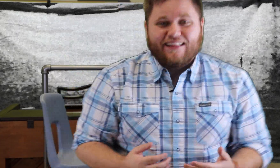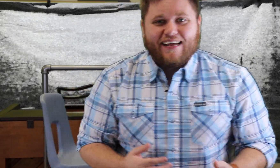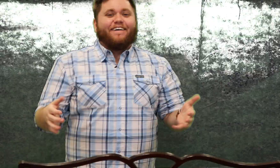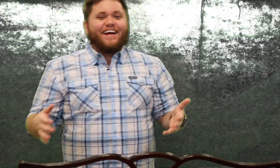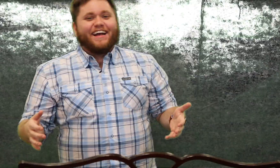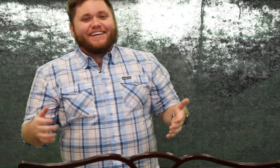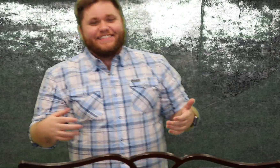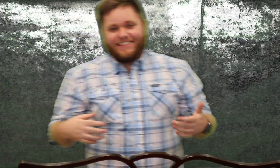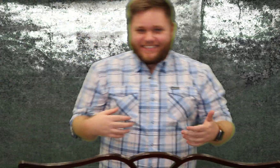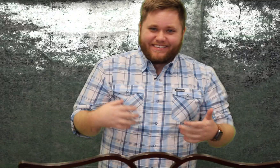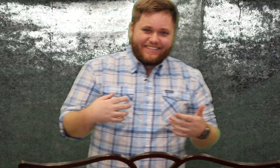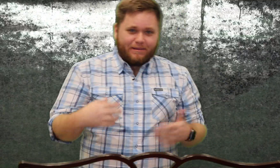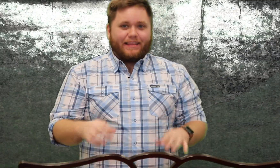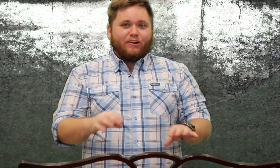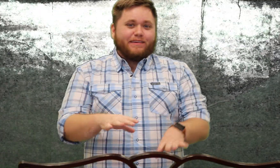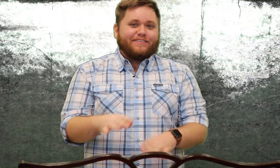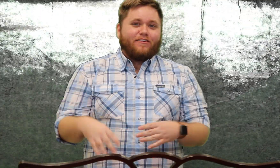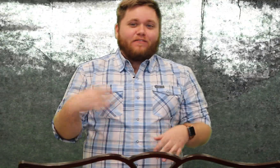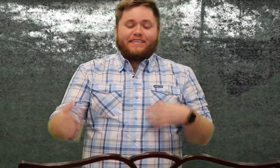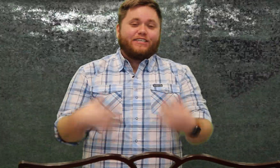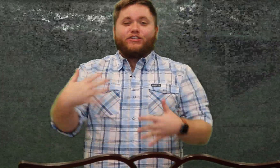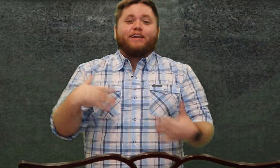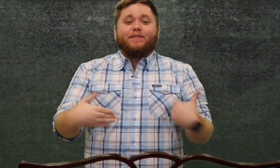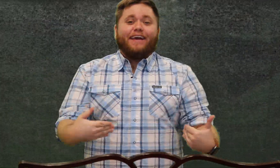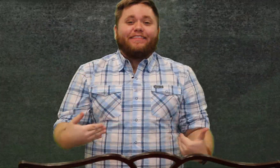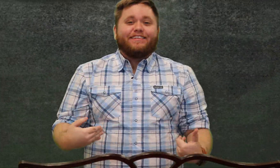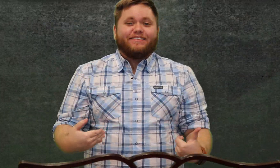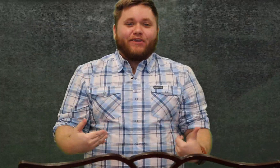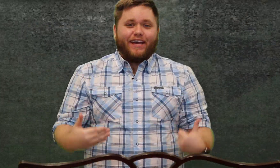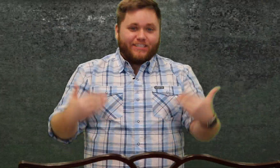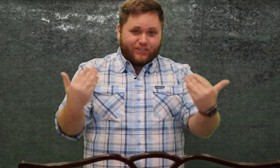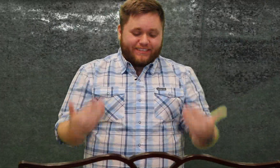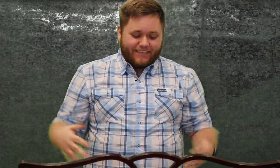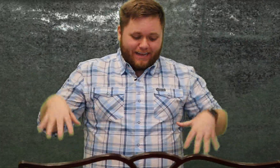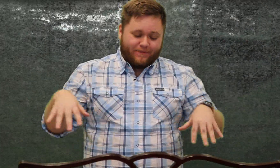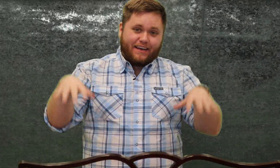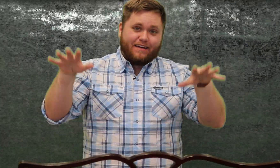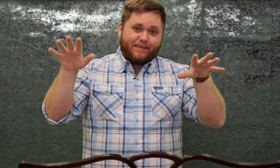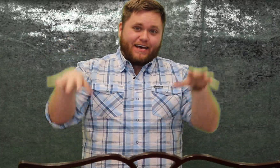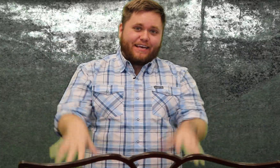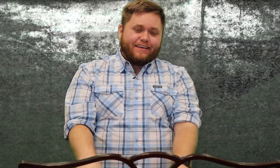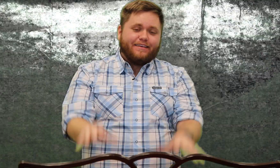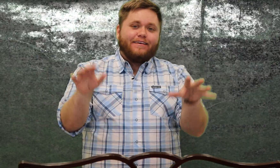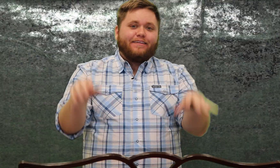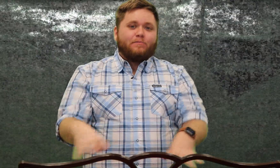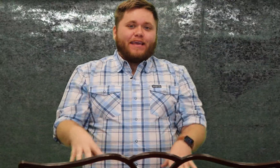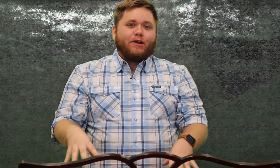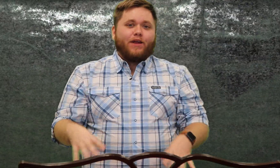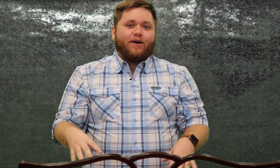class all right guys so this is gonna be a little bit different for me teaching how to play this okay as you can see i'm by behind the piano now